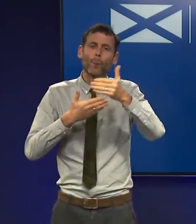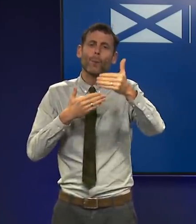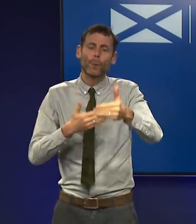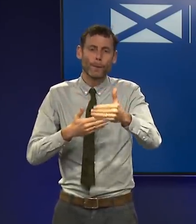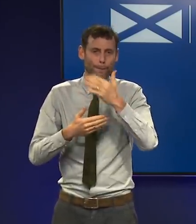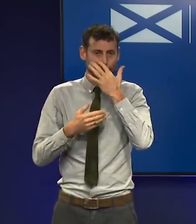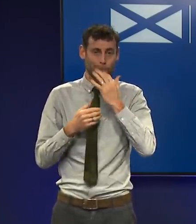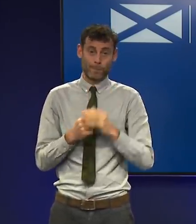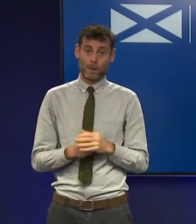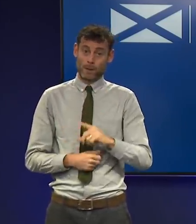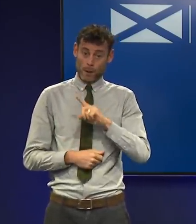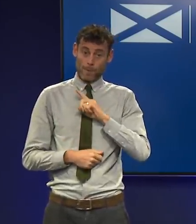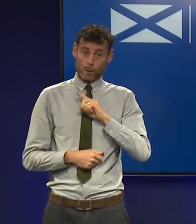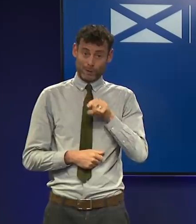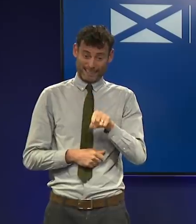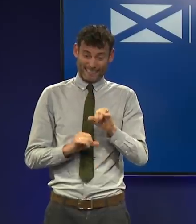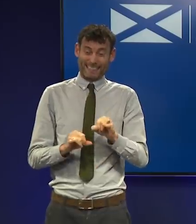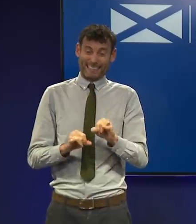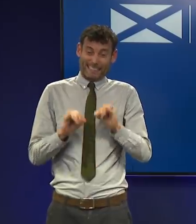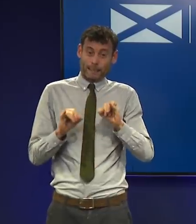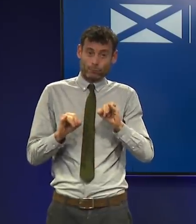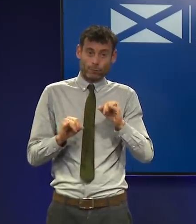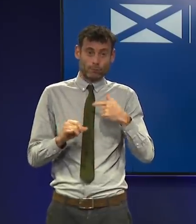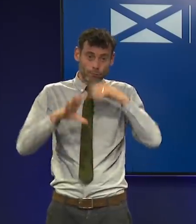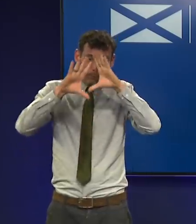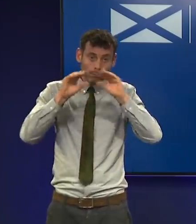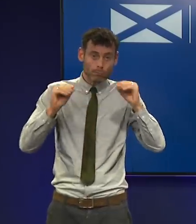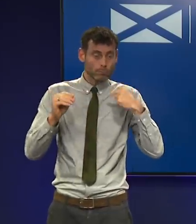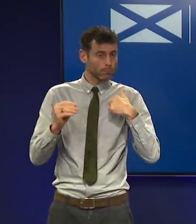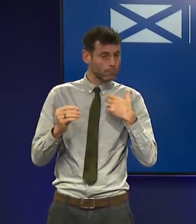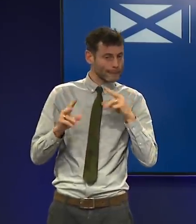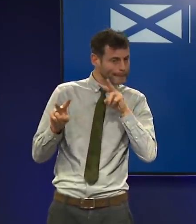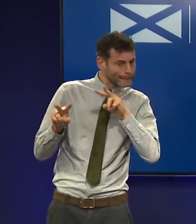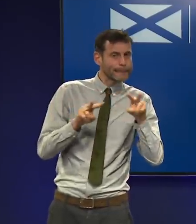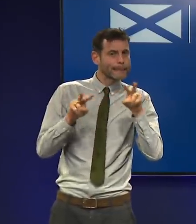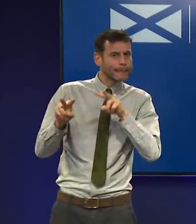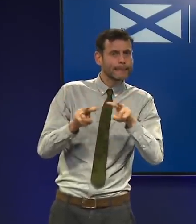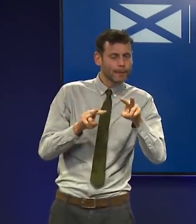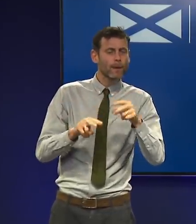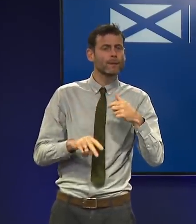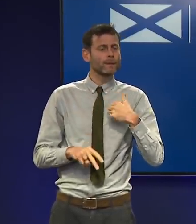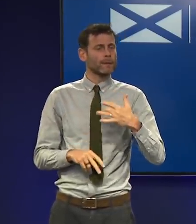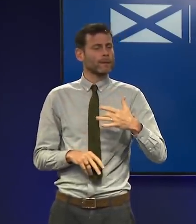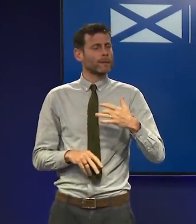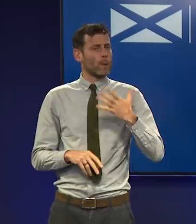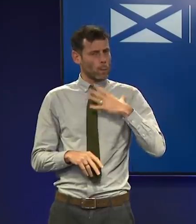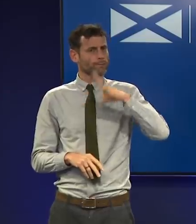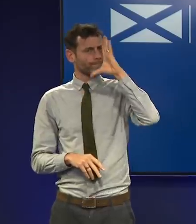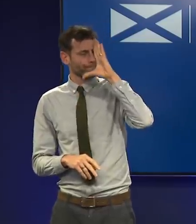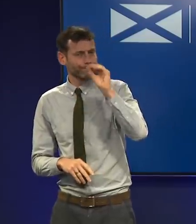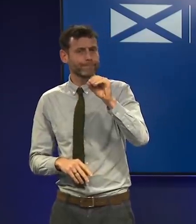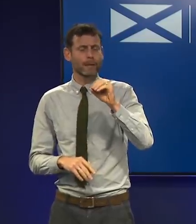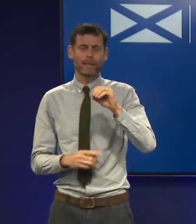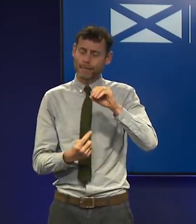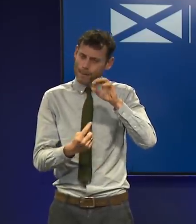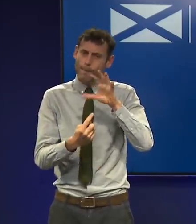given the serious tone and content of my statement today, I want to stress this. It is always important, and we've learned this over these